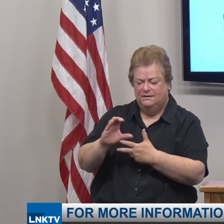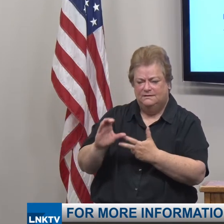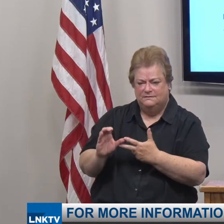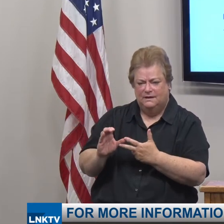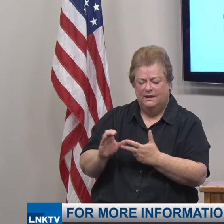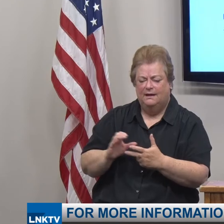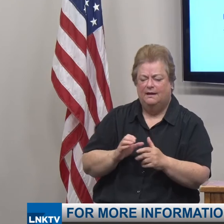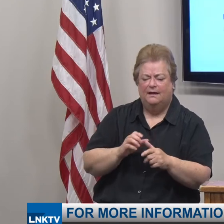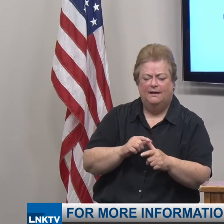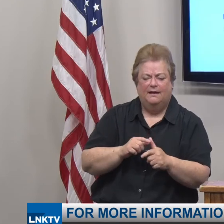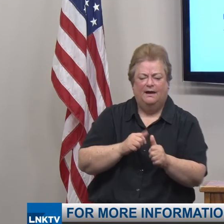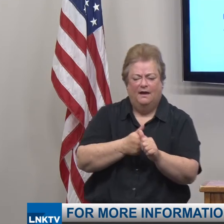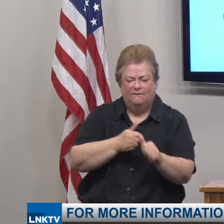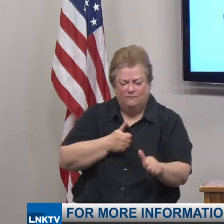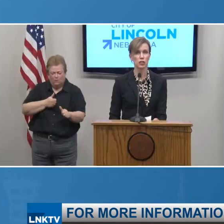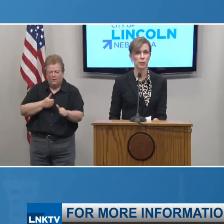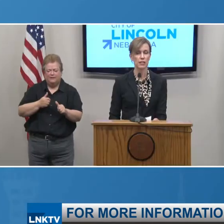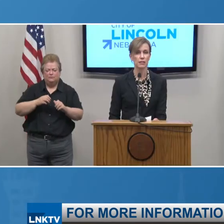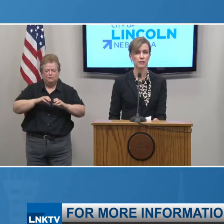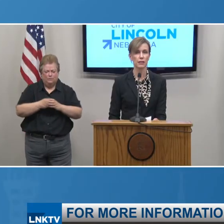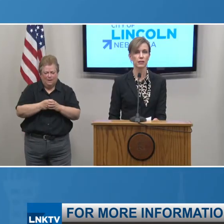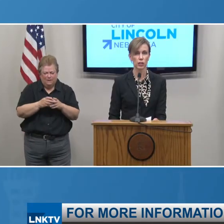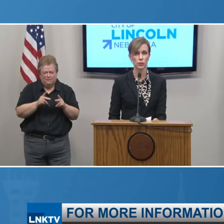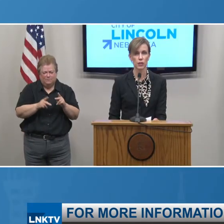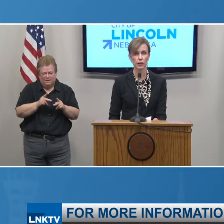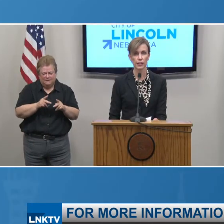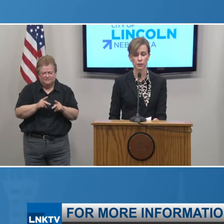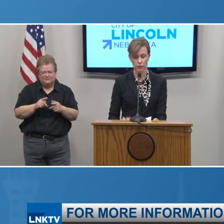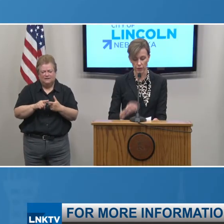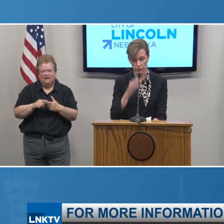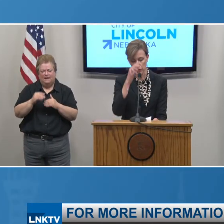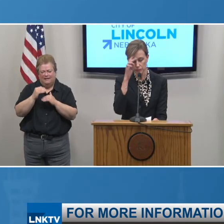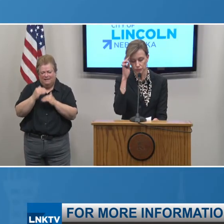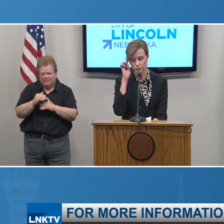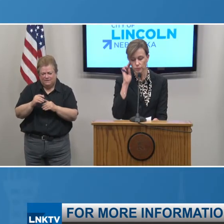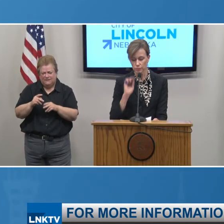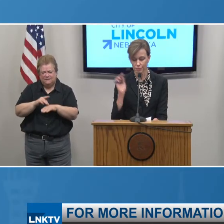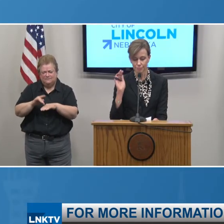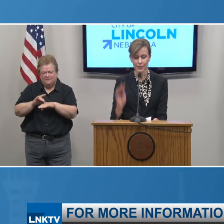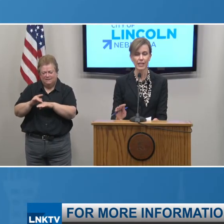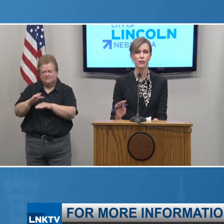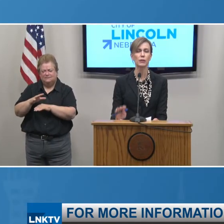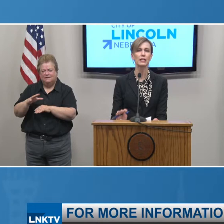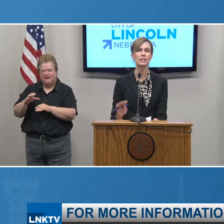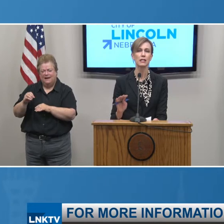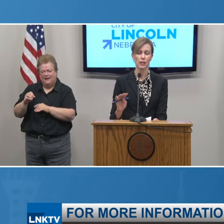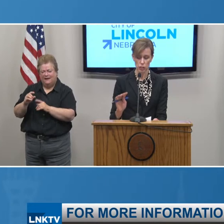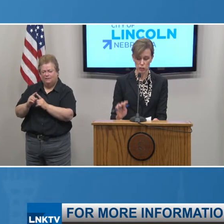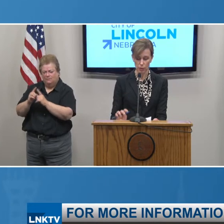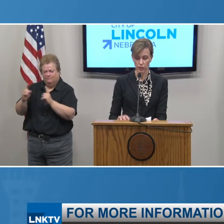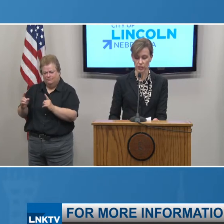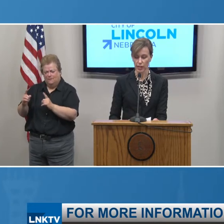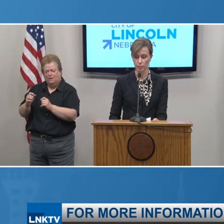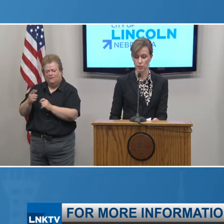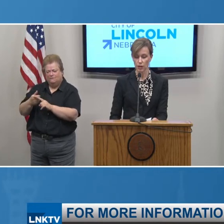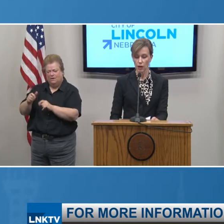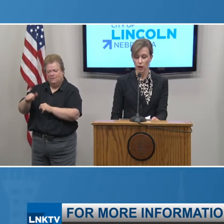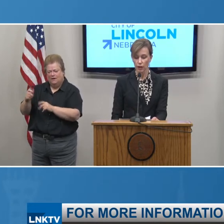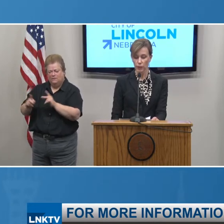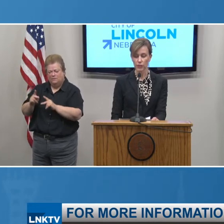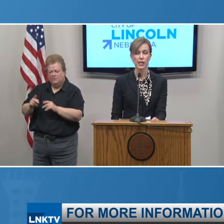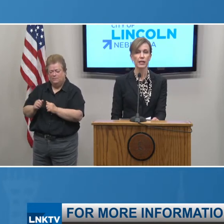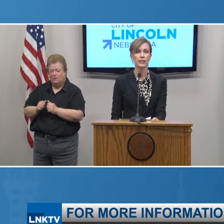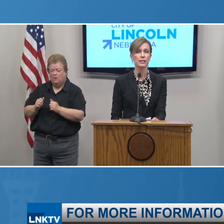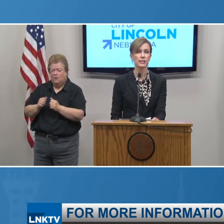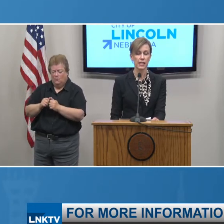avoid crowded places, confined spaces and close contact with others. Even with these smart steps